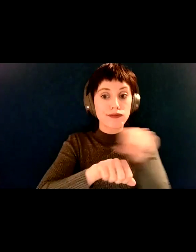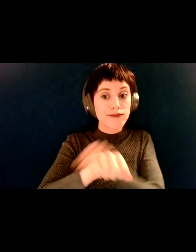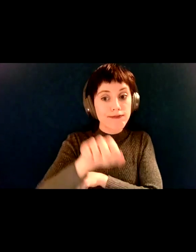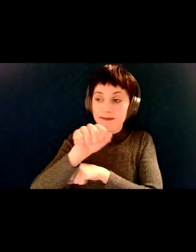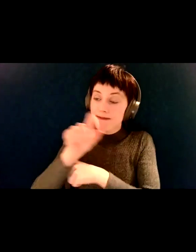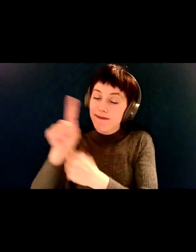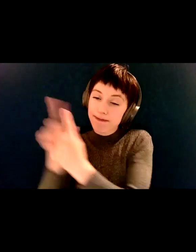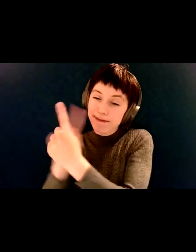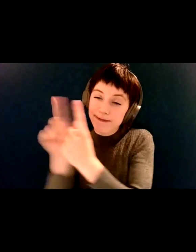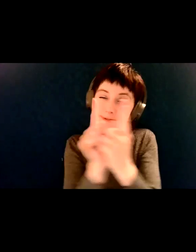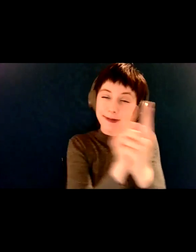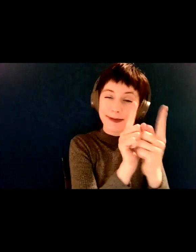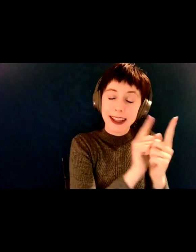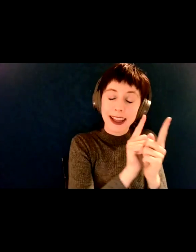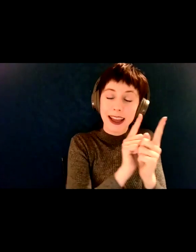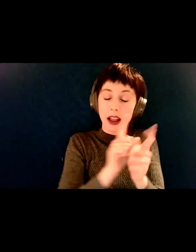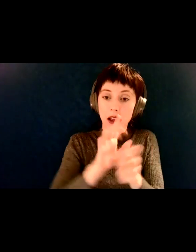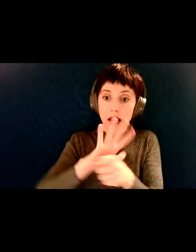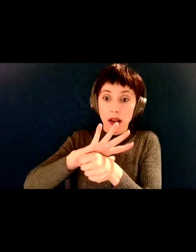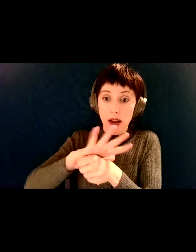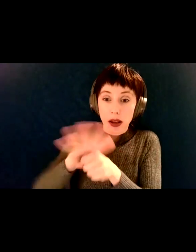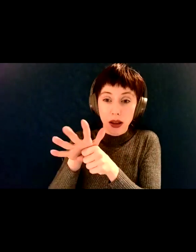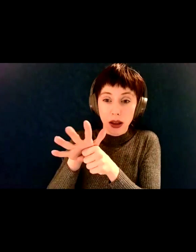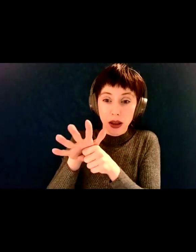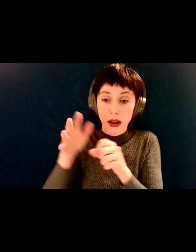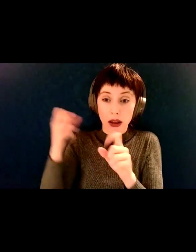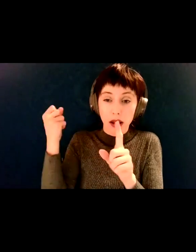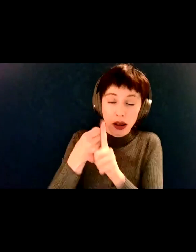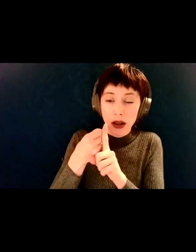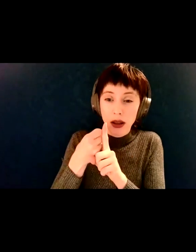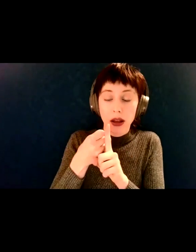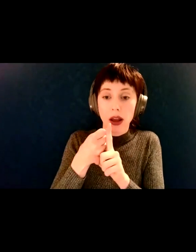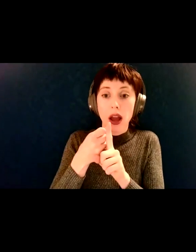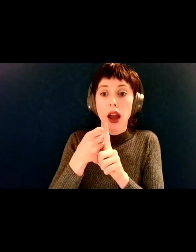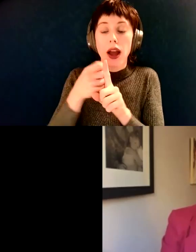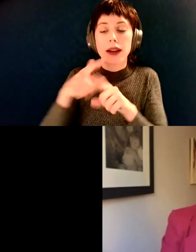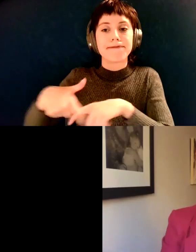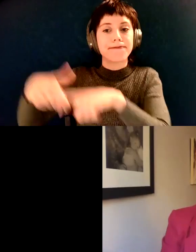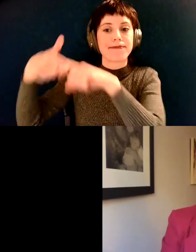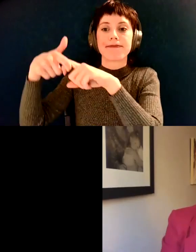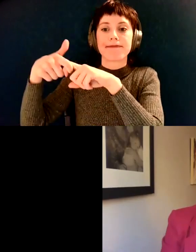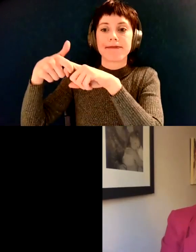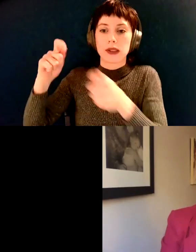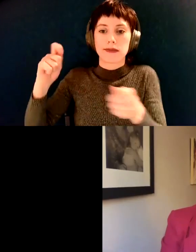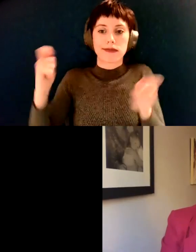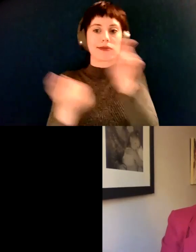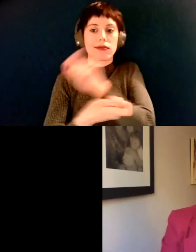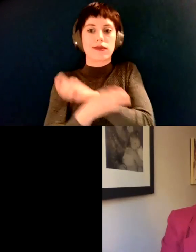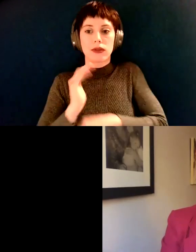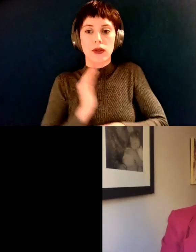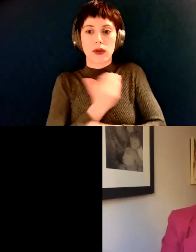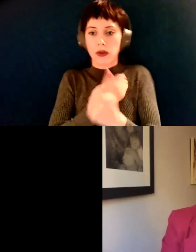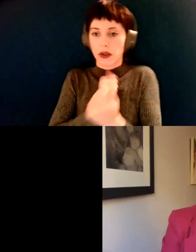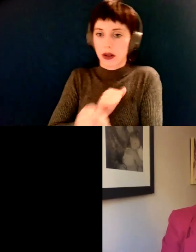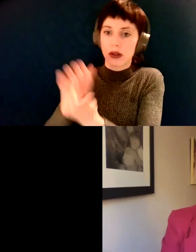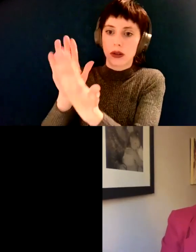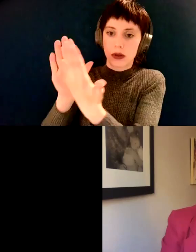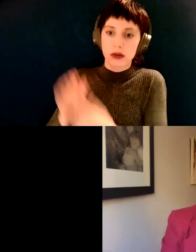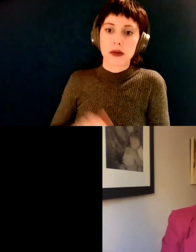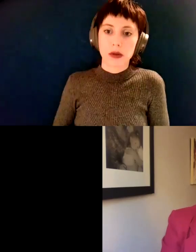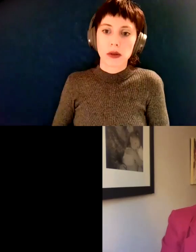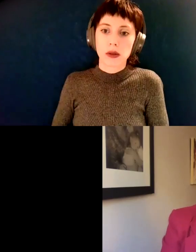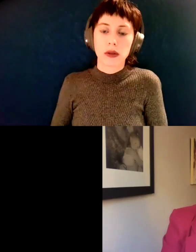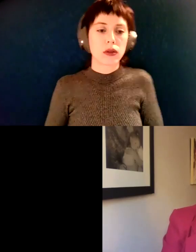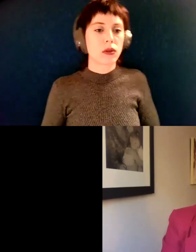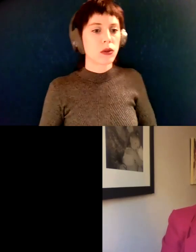we really had to let go of that. And it's changing how we're doing some of that. I imagine in the long-term care facilities,